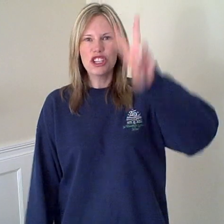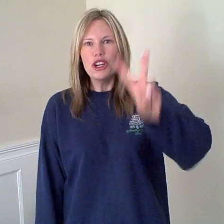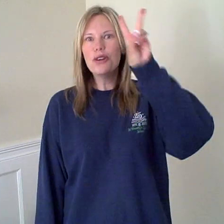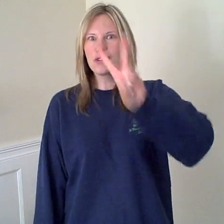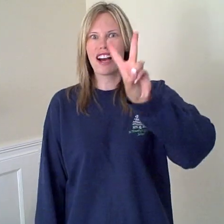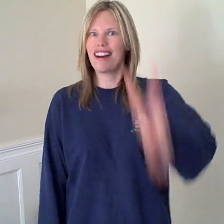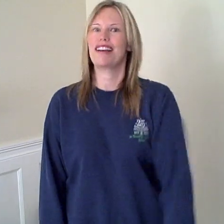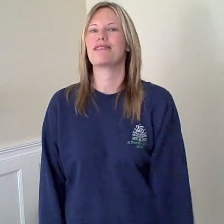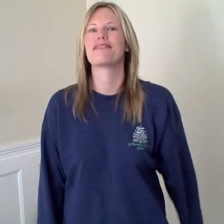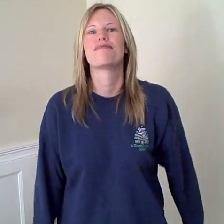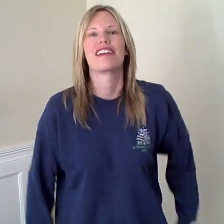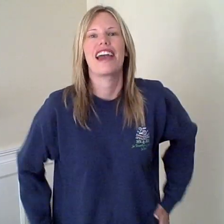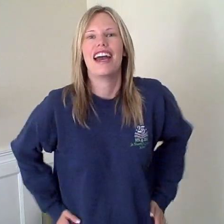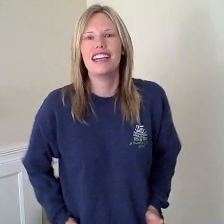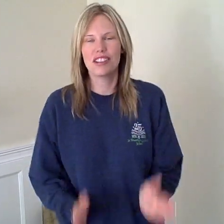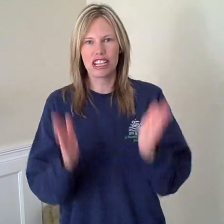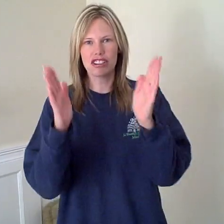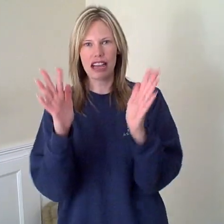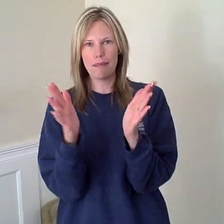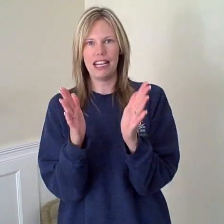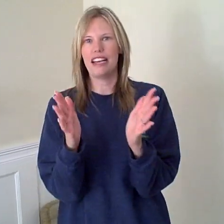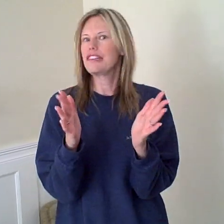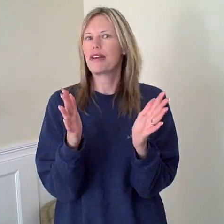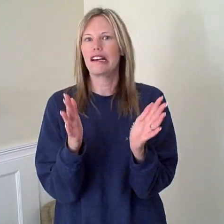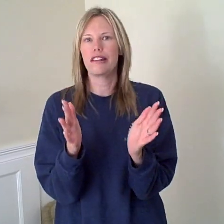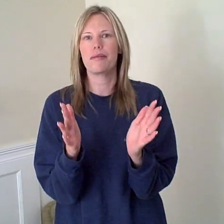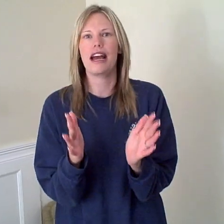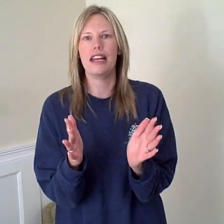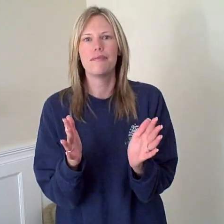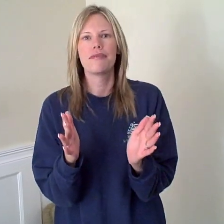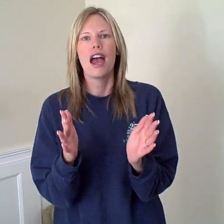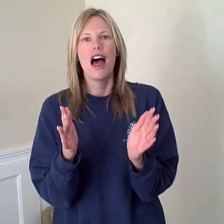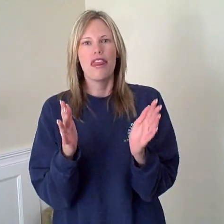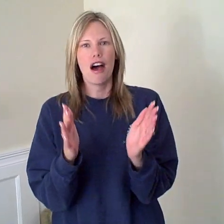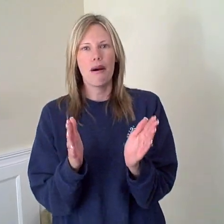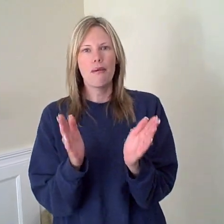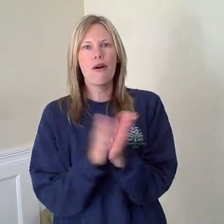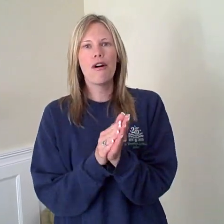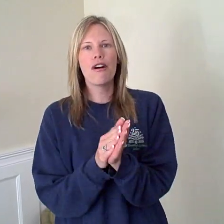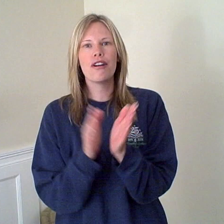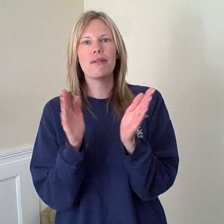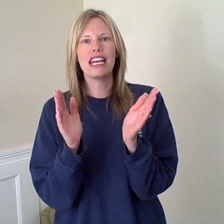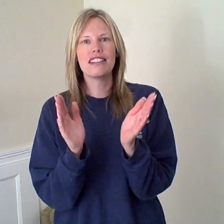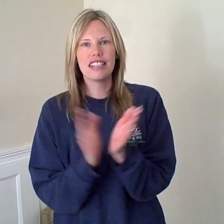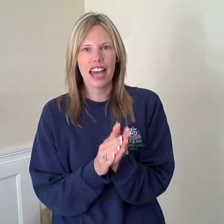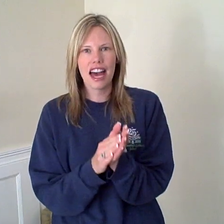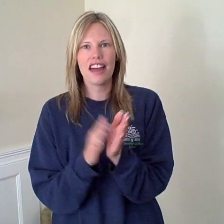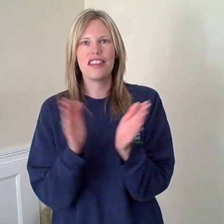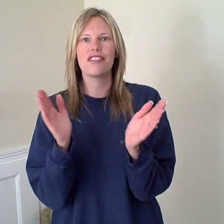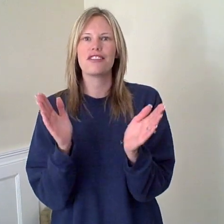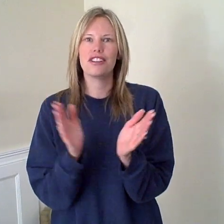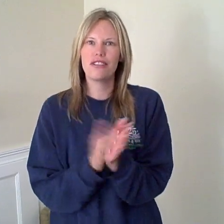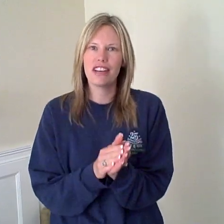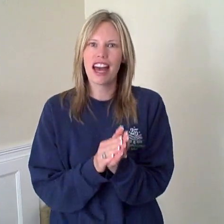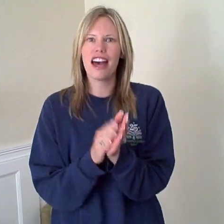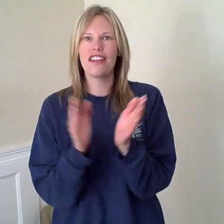two times. Okay, so get your clapping hands ready. Are they ready? The more we get together, together,